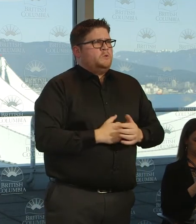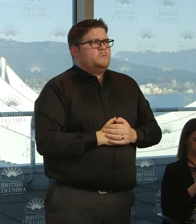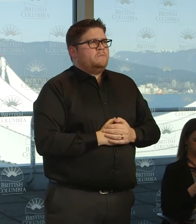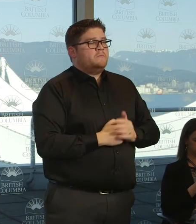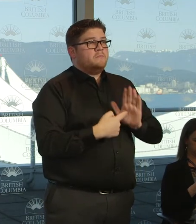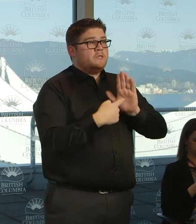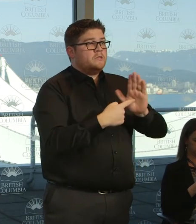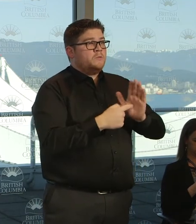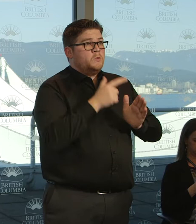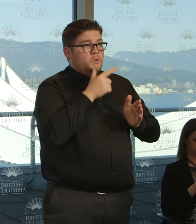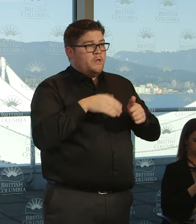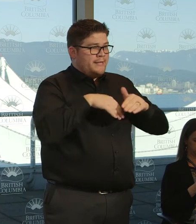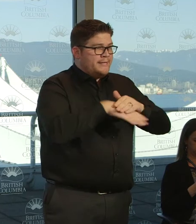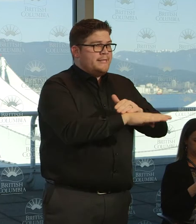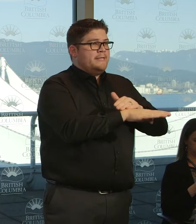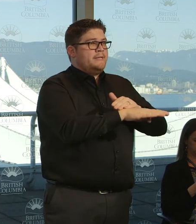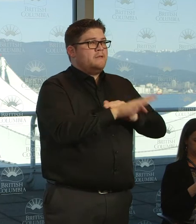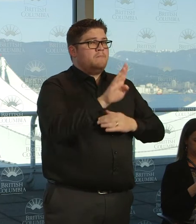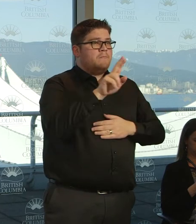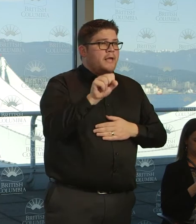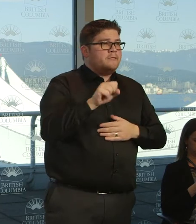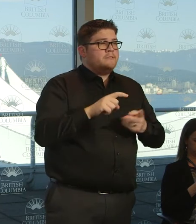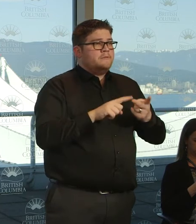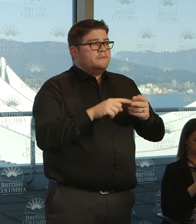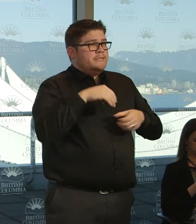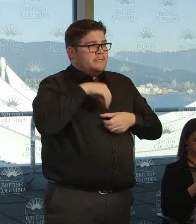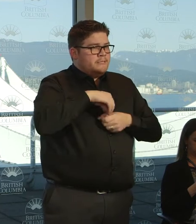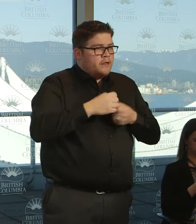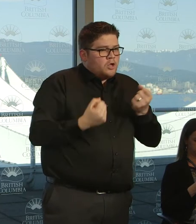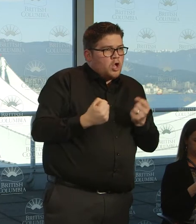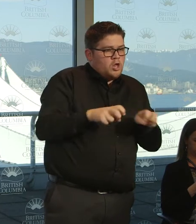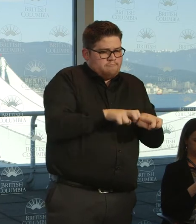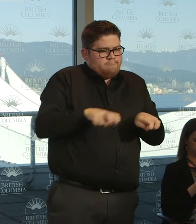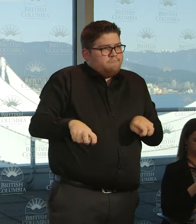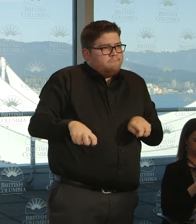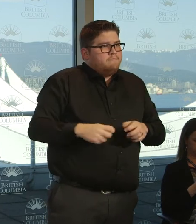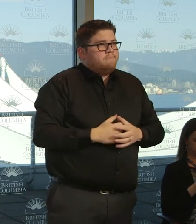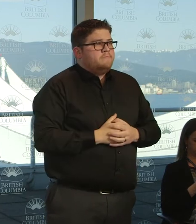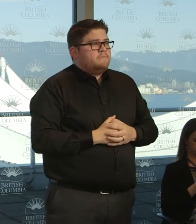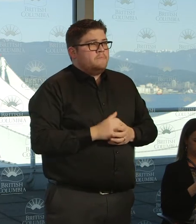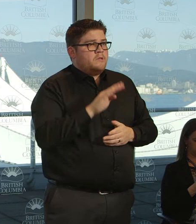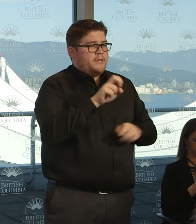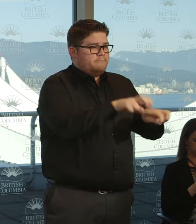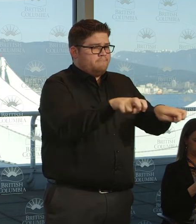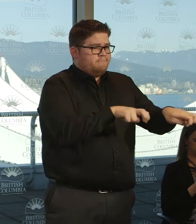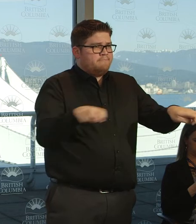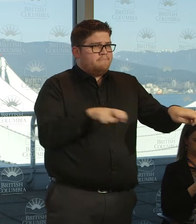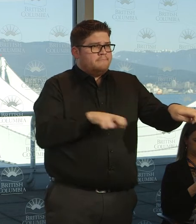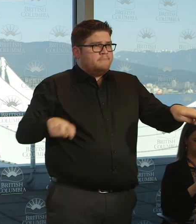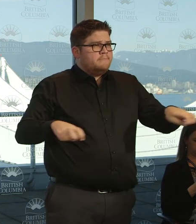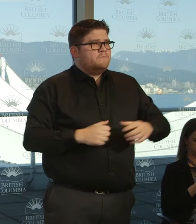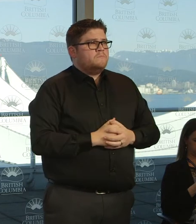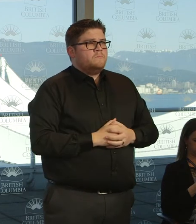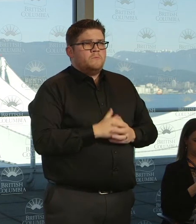of people on cars or regulating the number of people in a bus so that they can sit separate from each other. Putting